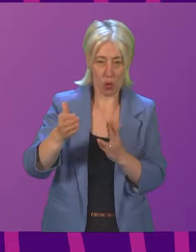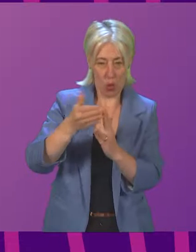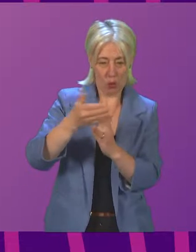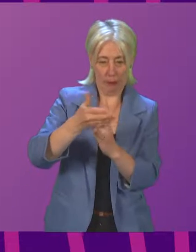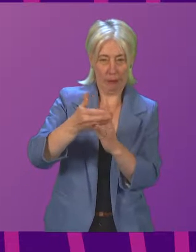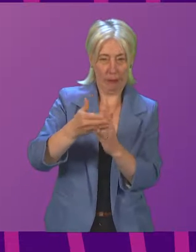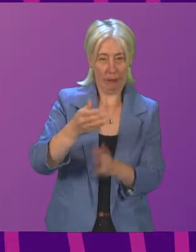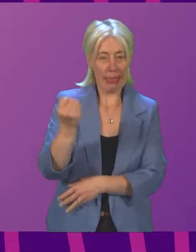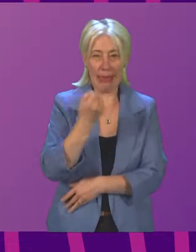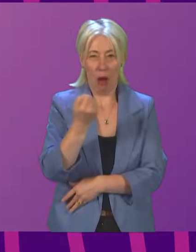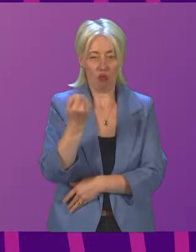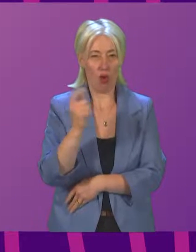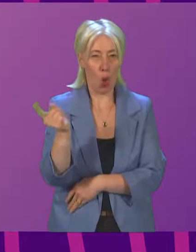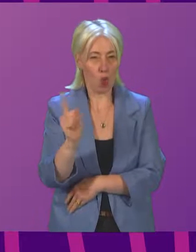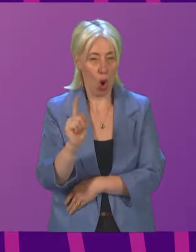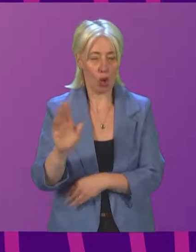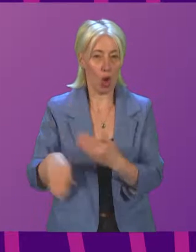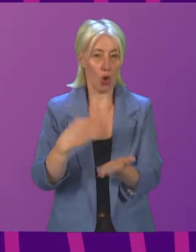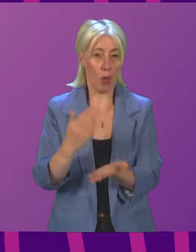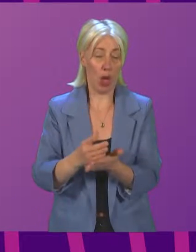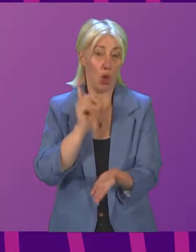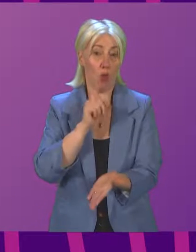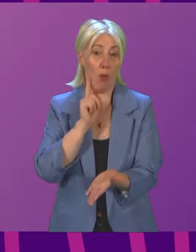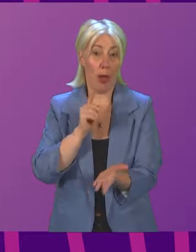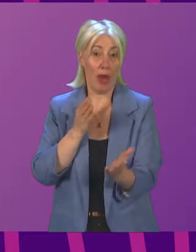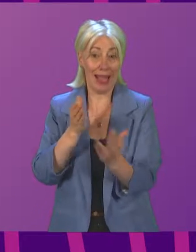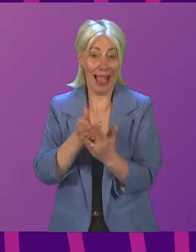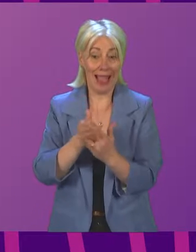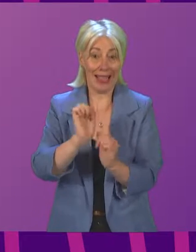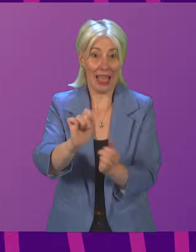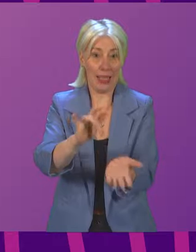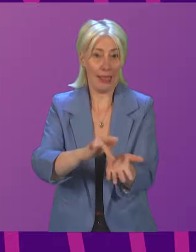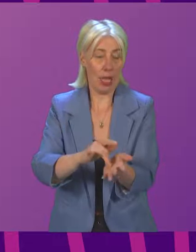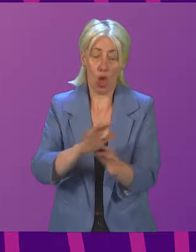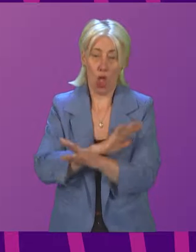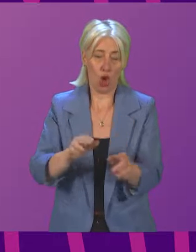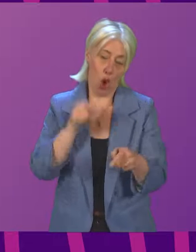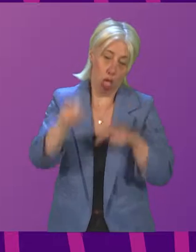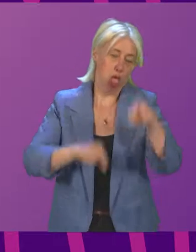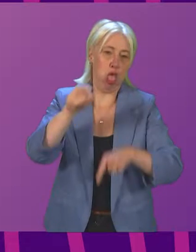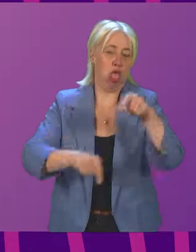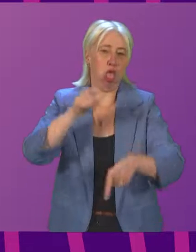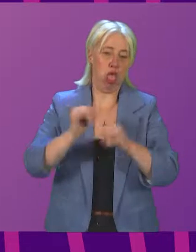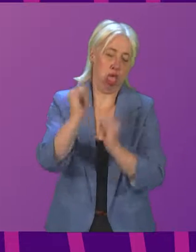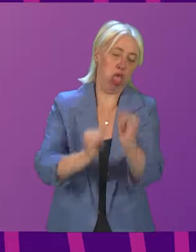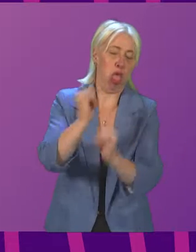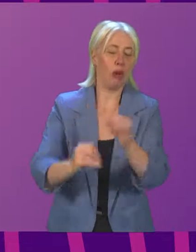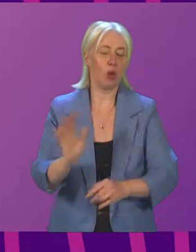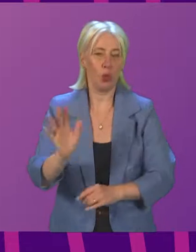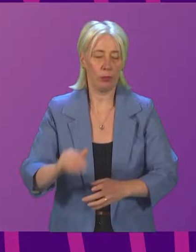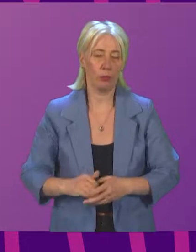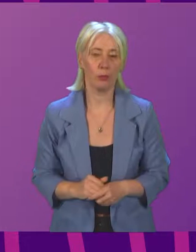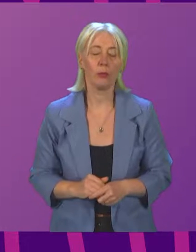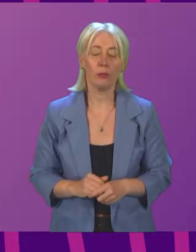temporarily to make sure that women are not harassed when accessing these facilities? Minister. So, certainly, as I said,